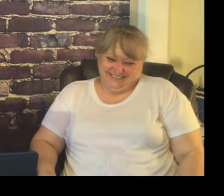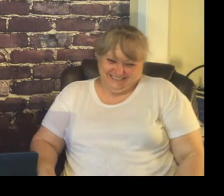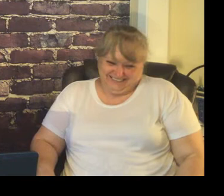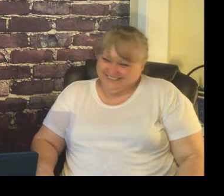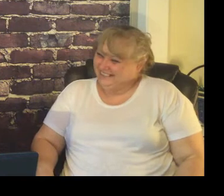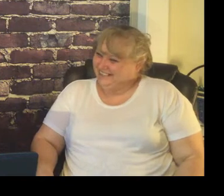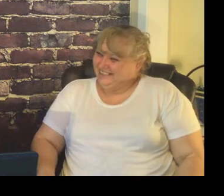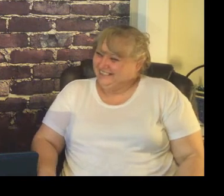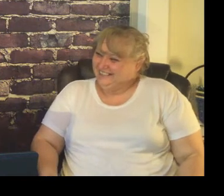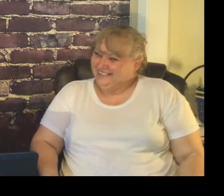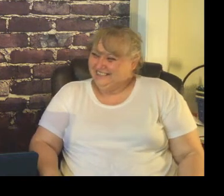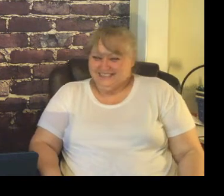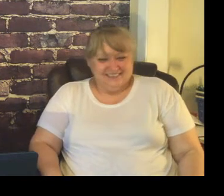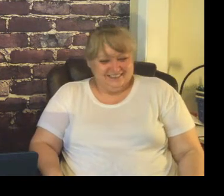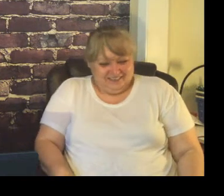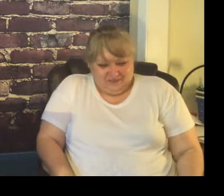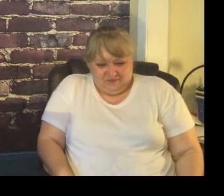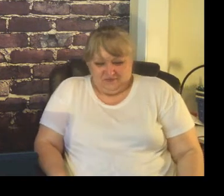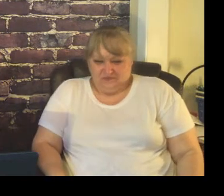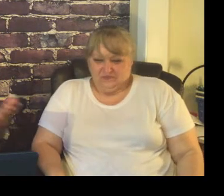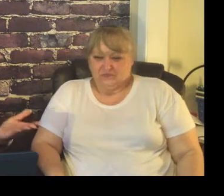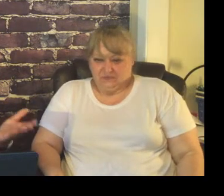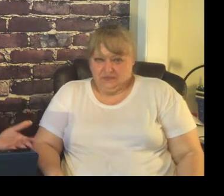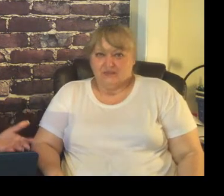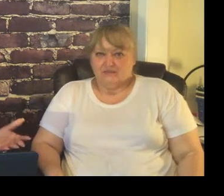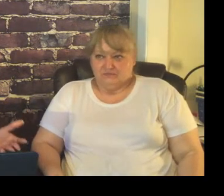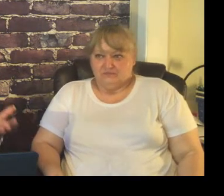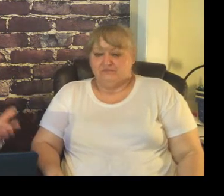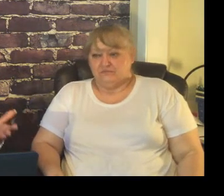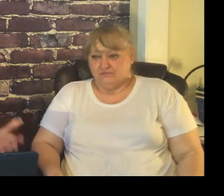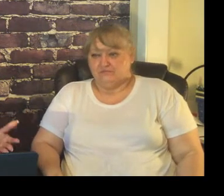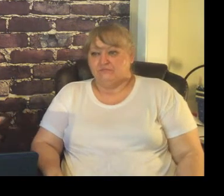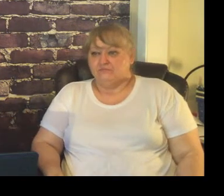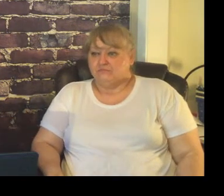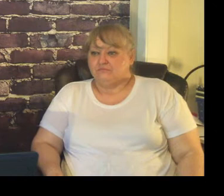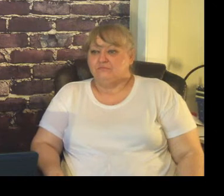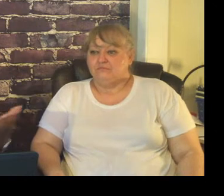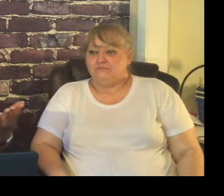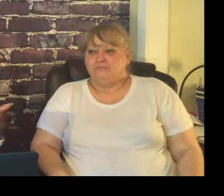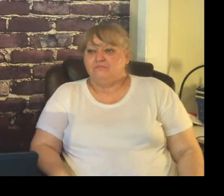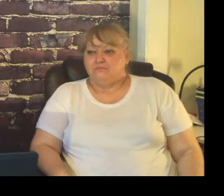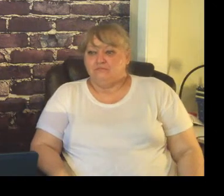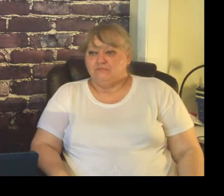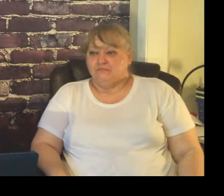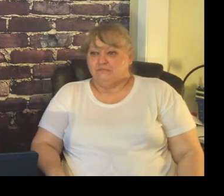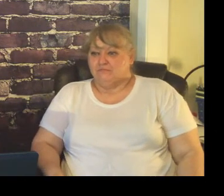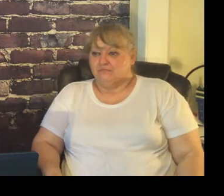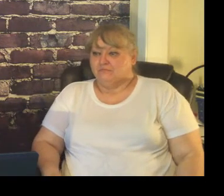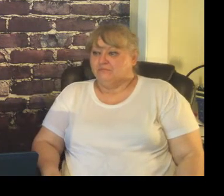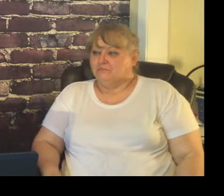about that that's to me that's a duh if you're in education that's that should be the main thing that's the whole point of being in education as it